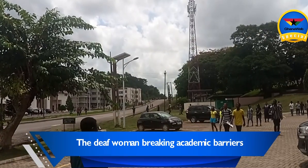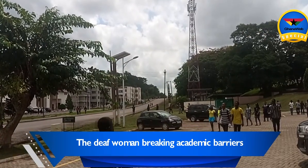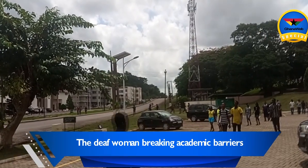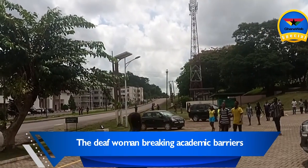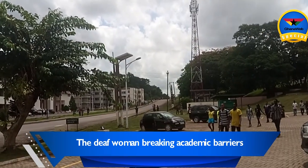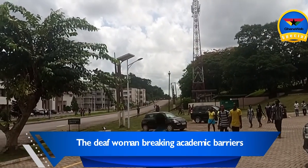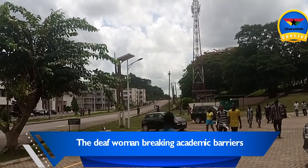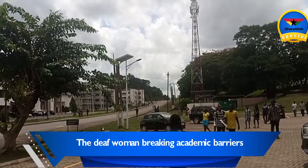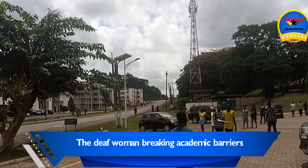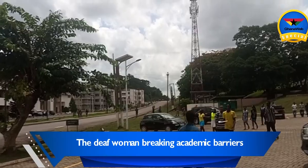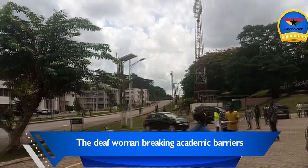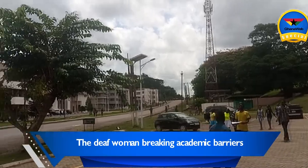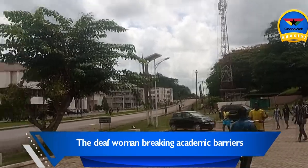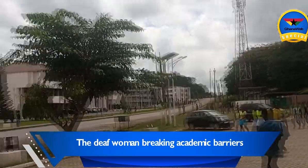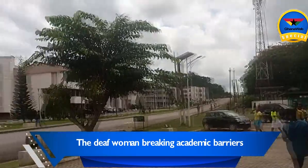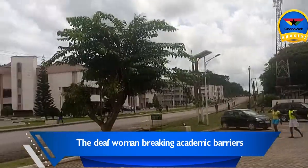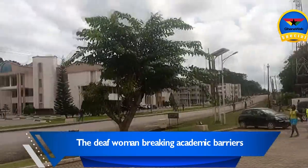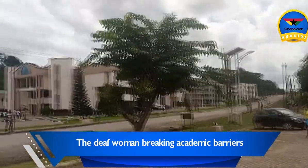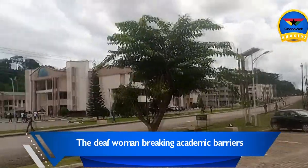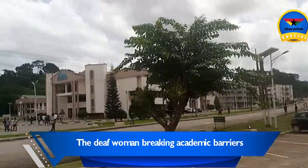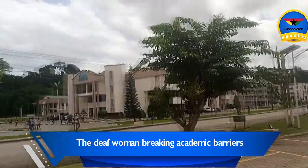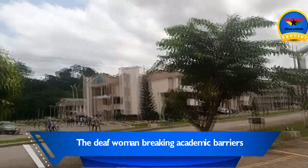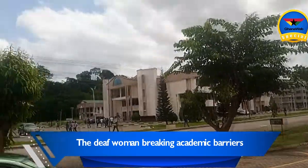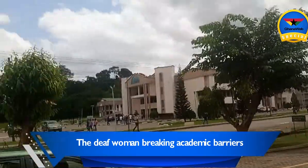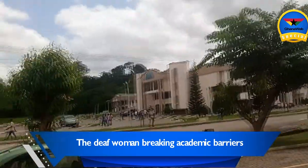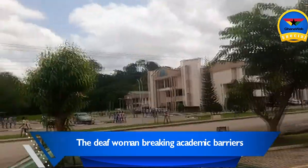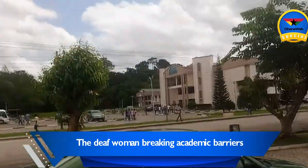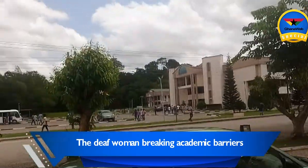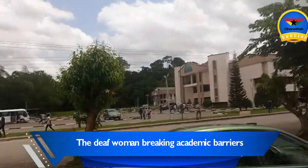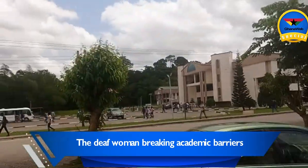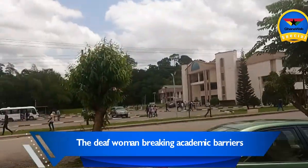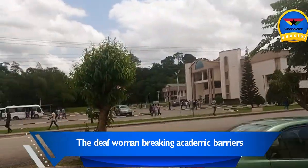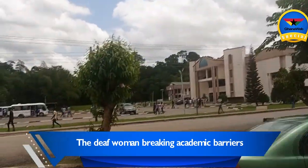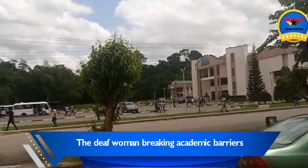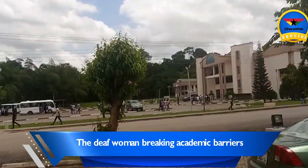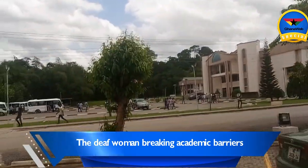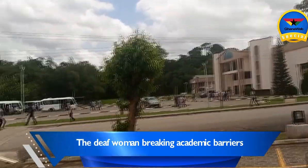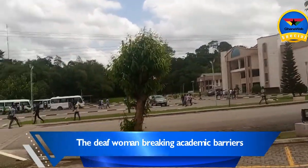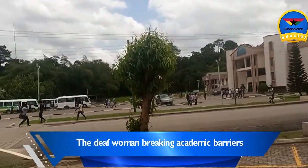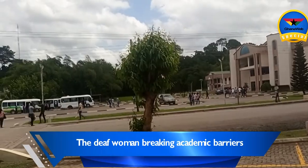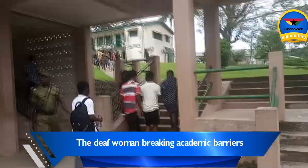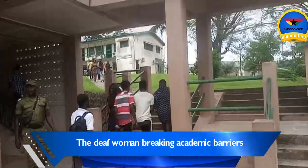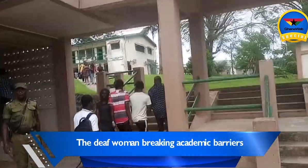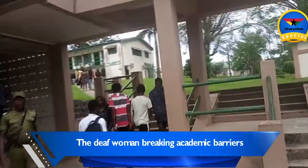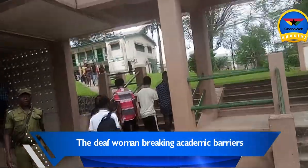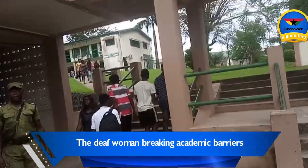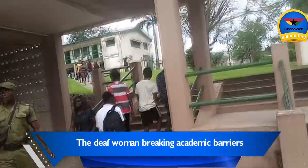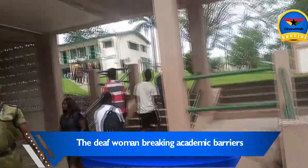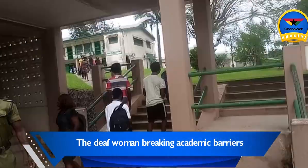on her. Due to this, she stopped going for lectures altogether and her interpreter also decided to stop.